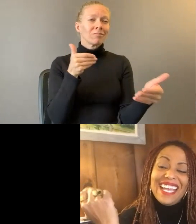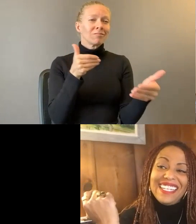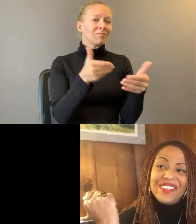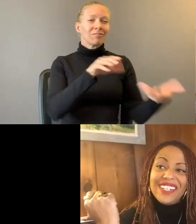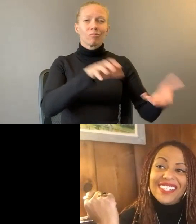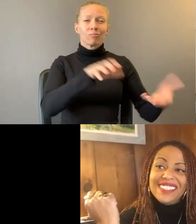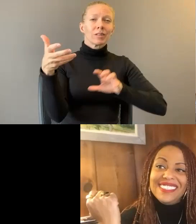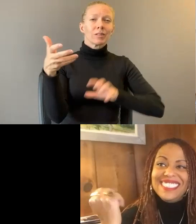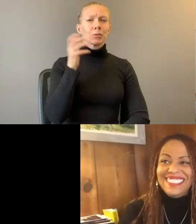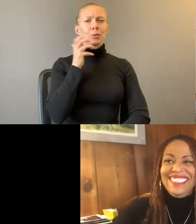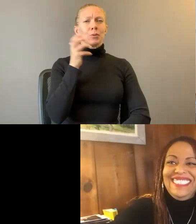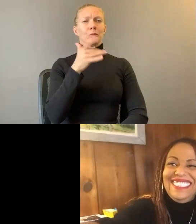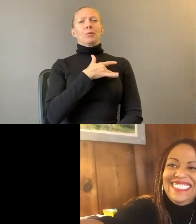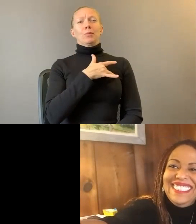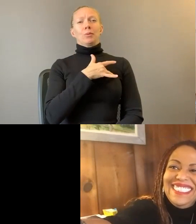Yeah. Yeah. Here we are.